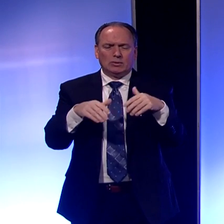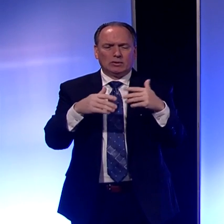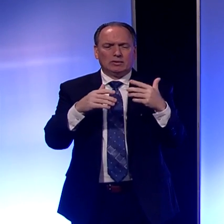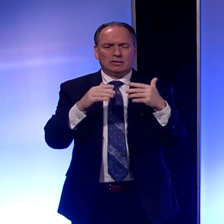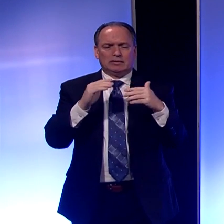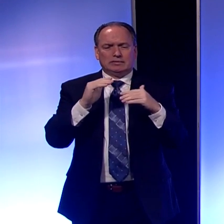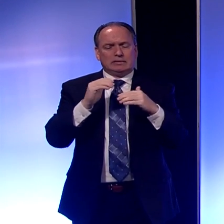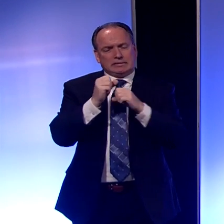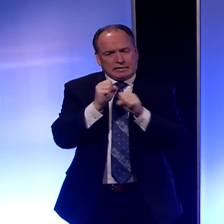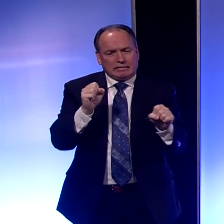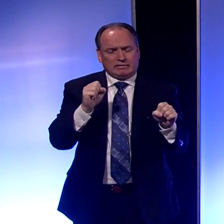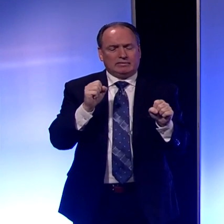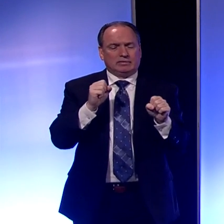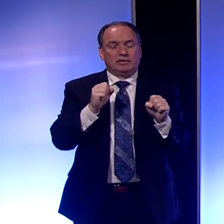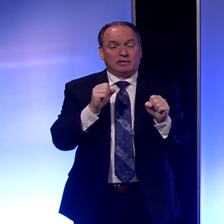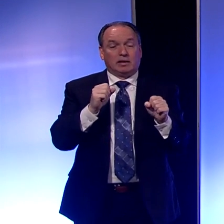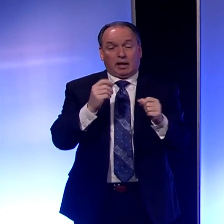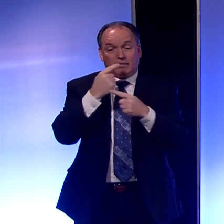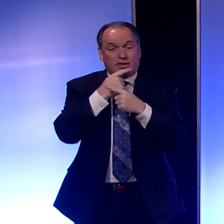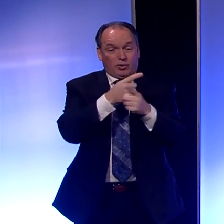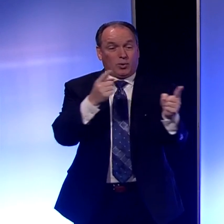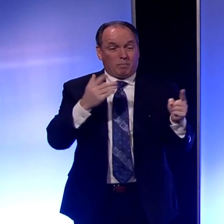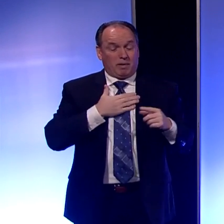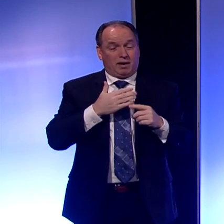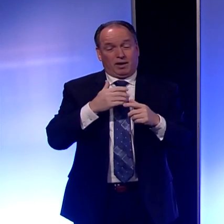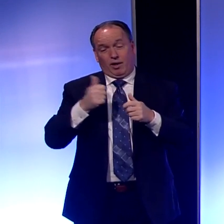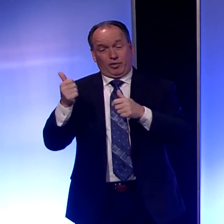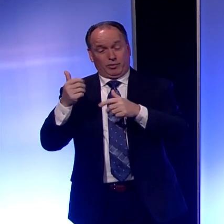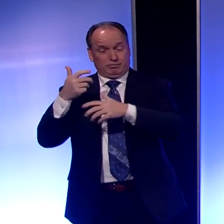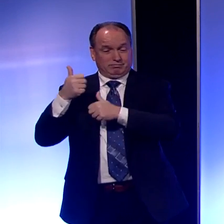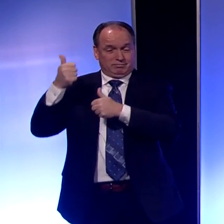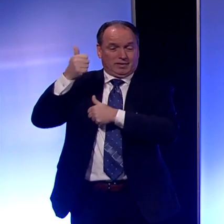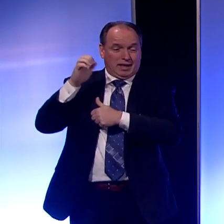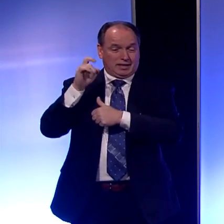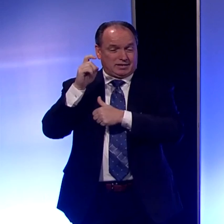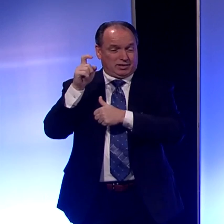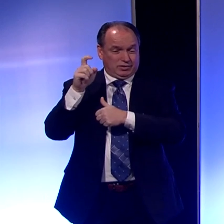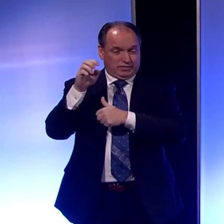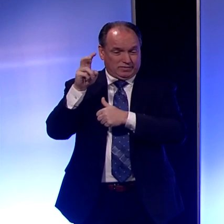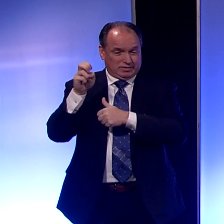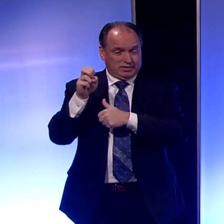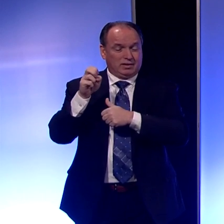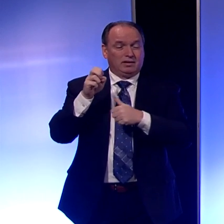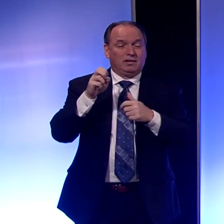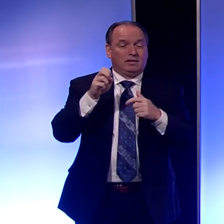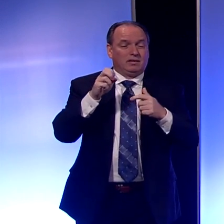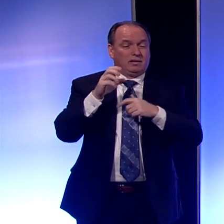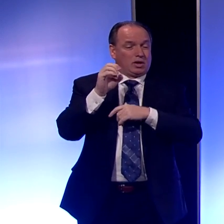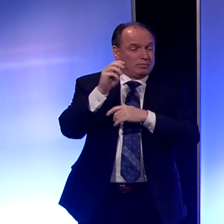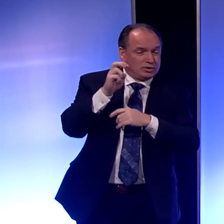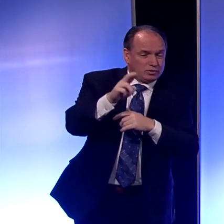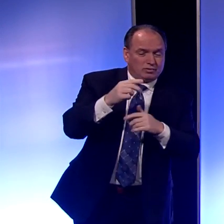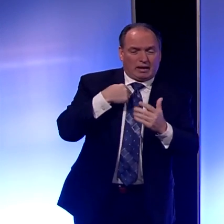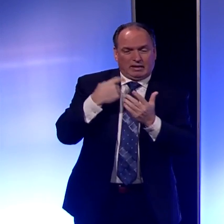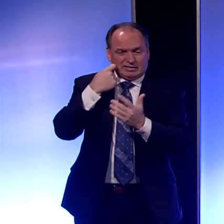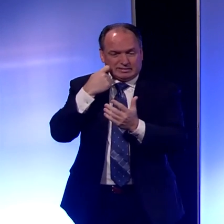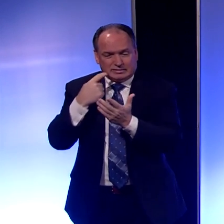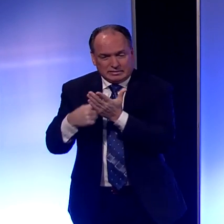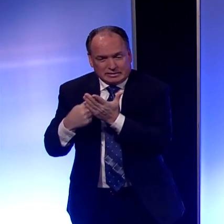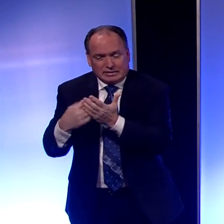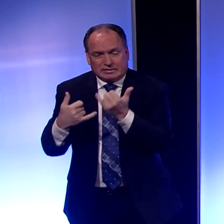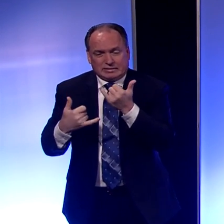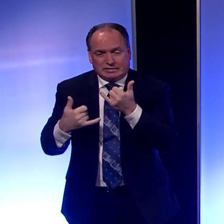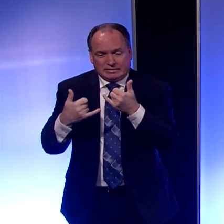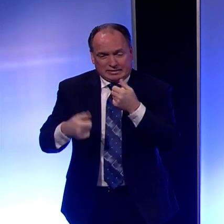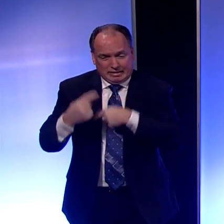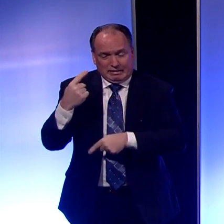my fellow county executives and county commissioner that I talked to today, who have this COVID-19